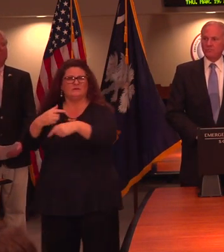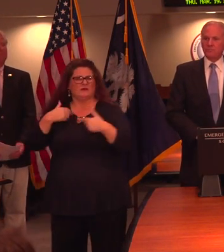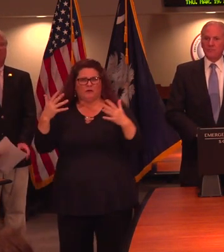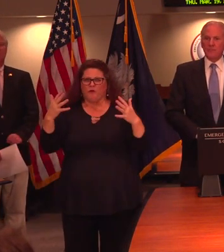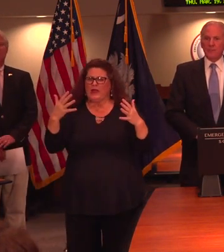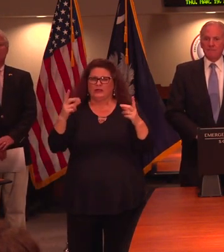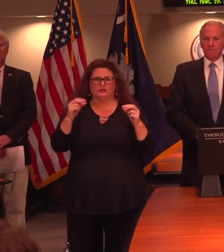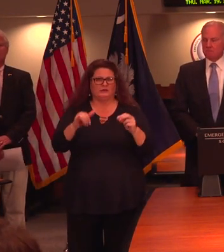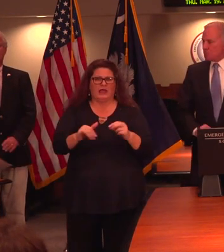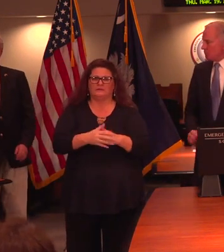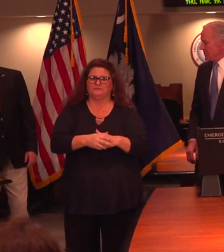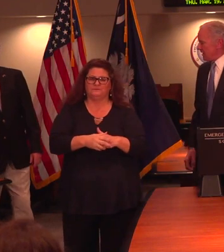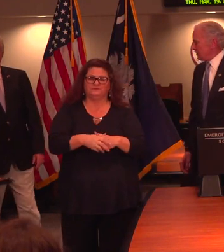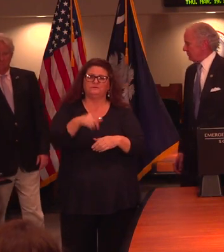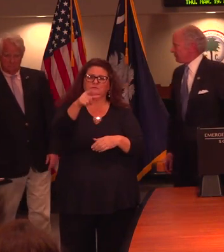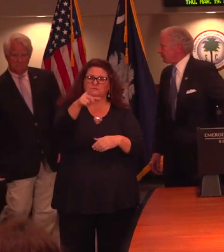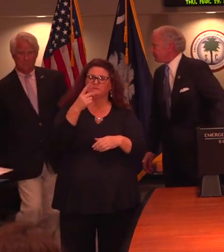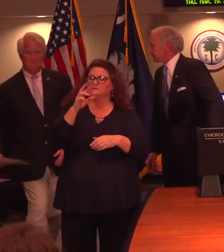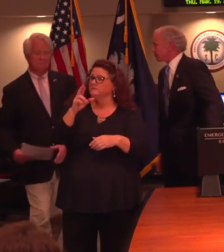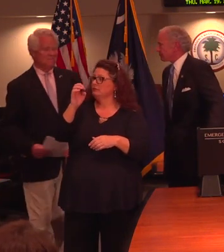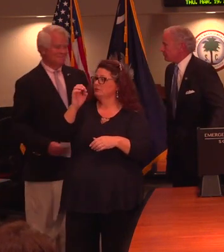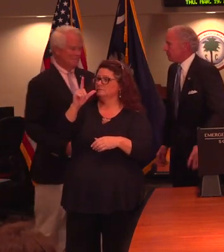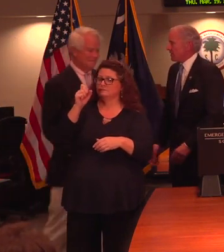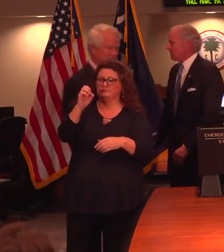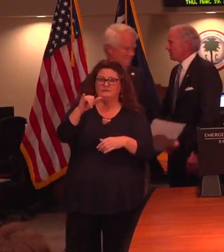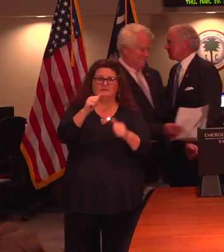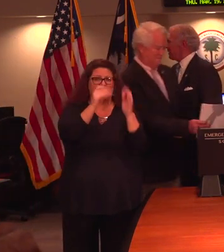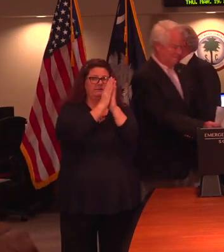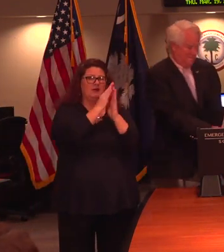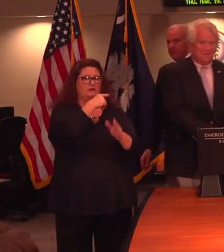Director Elzey, actually have a couple more questions for you, if that's okay.